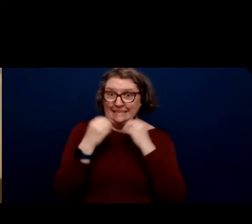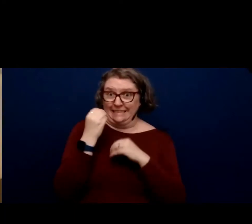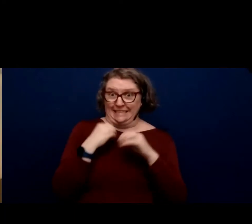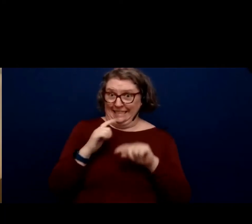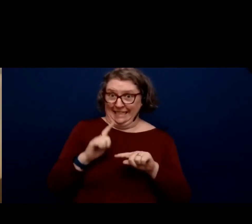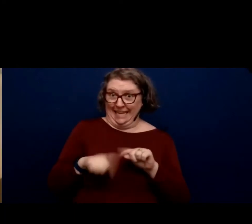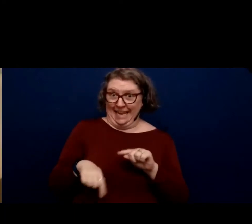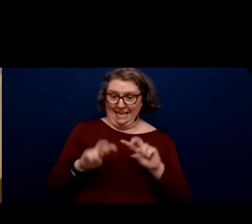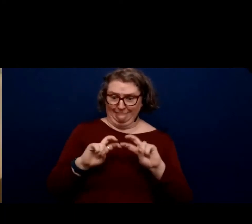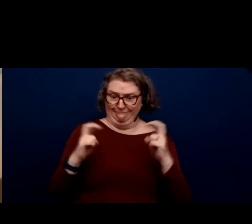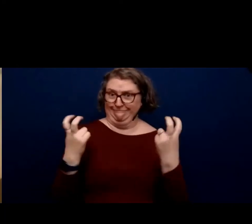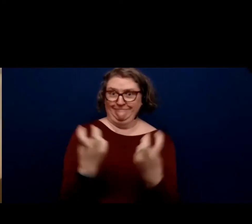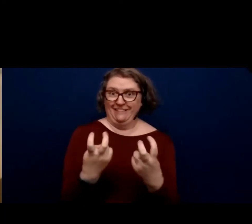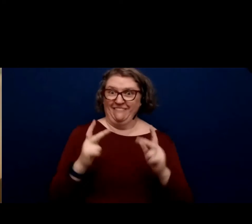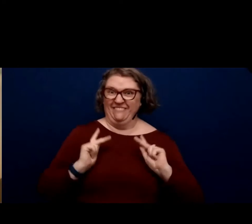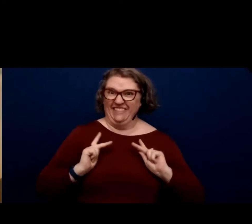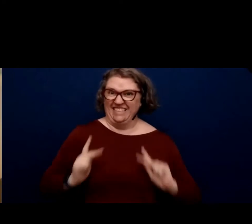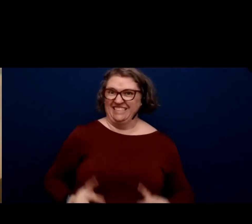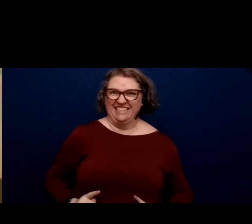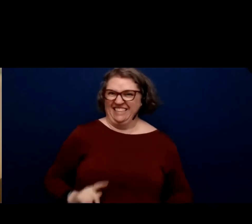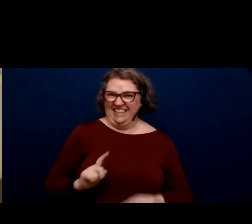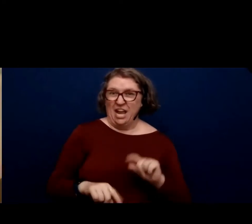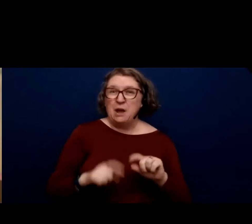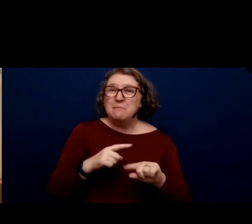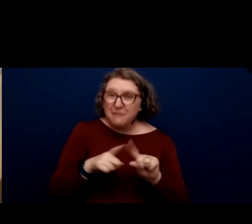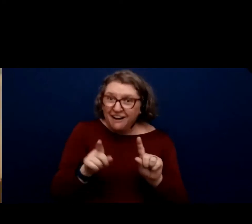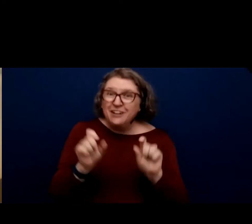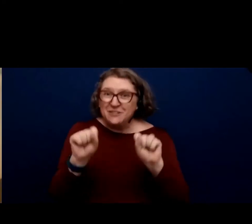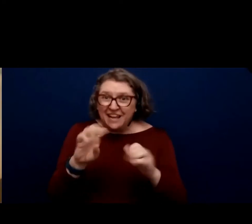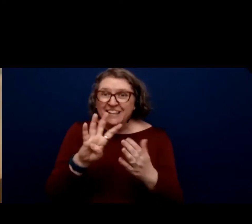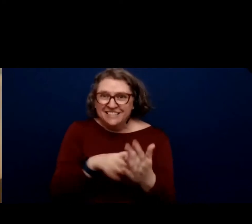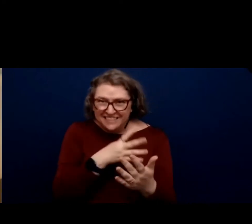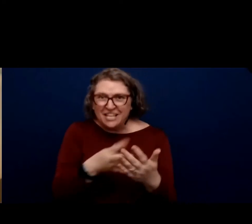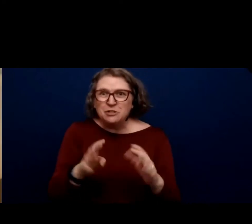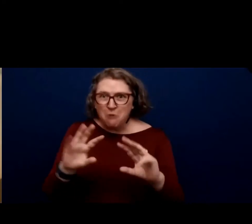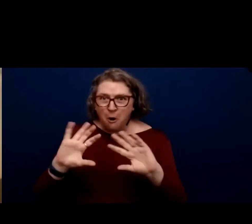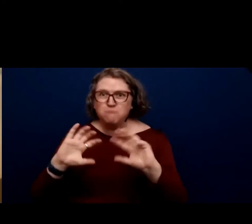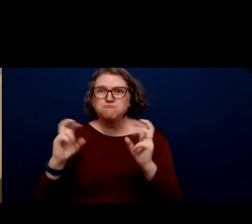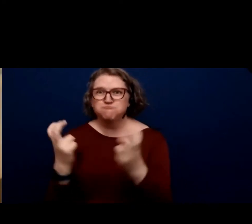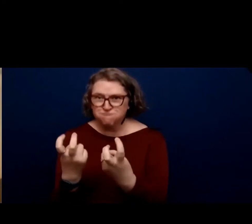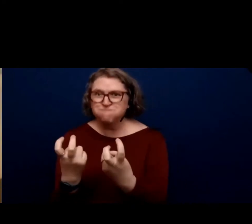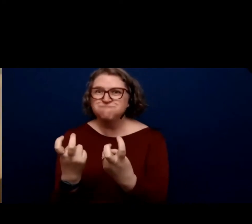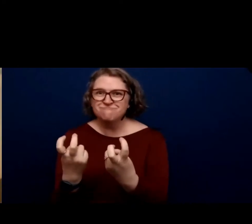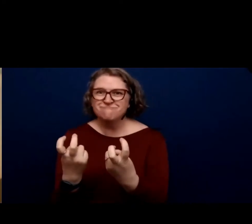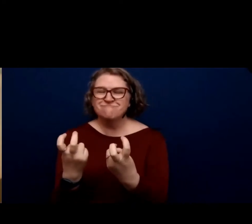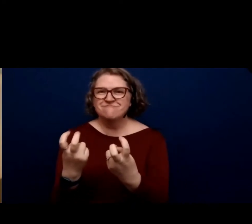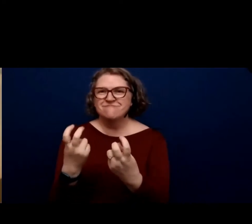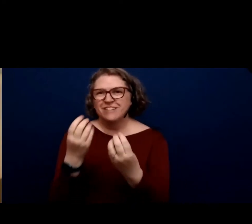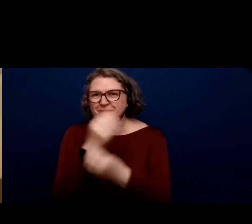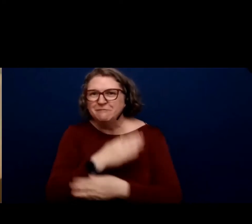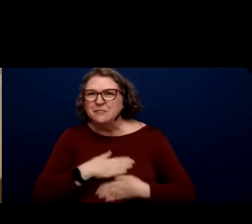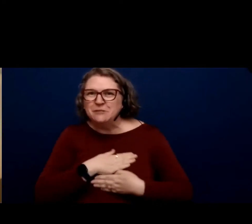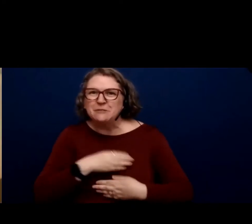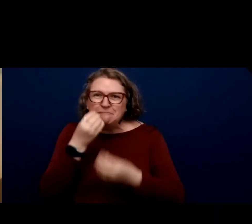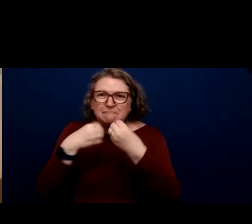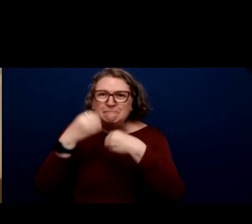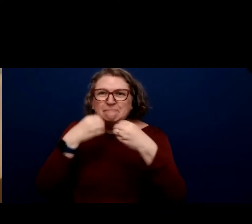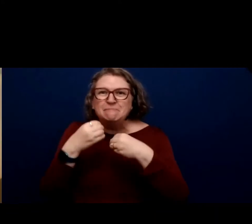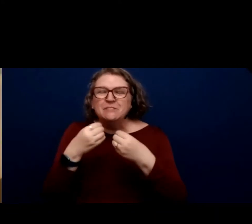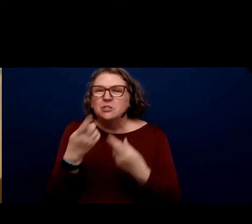literal sense of physically being together, but you can actually schedule it as I'm sure many of you do already in your